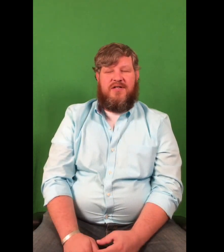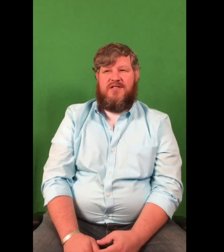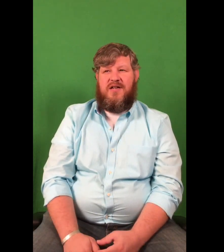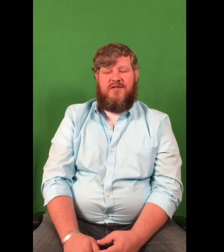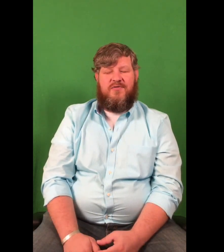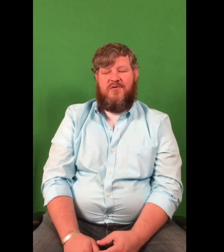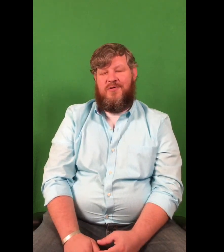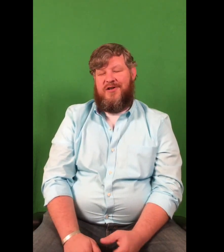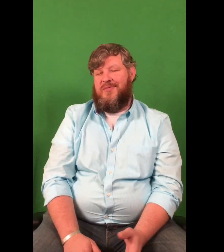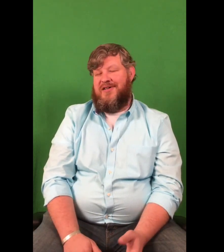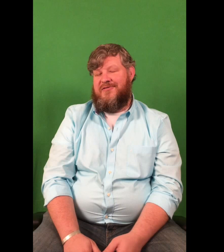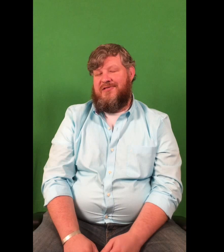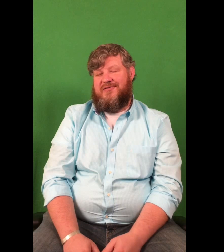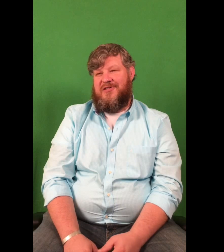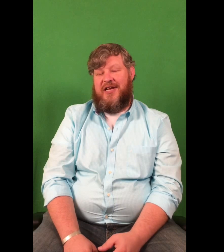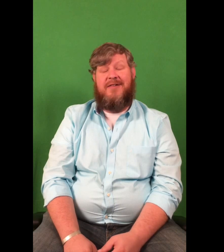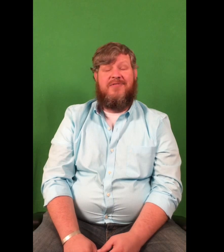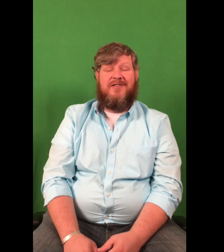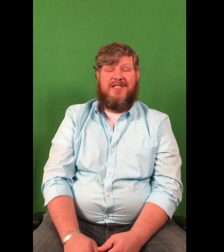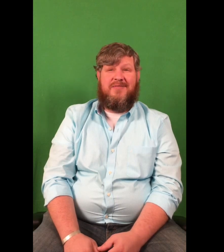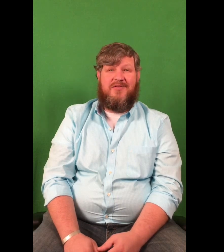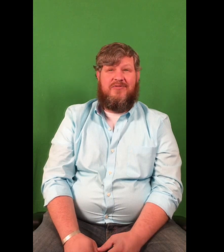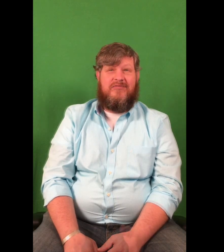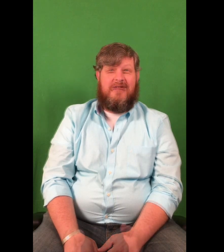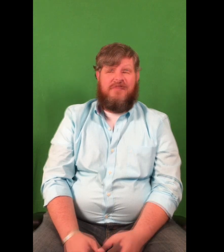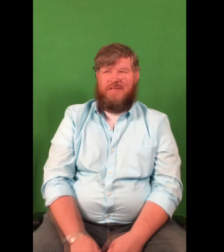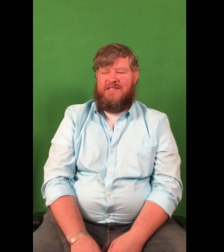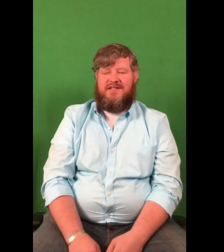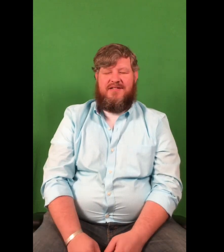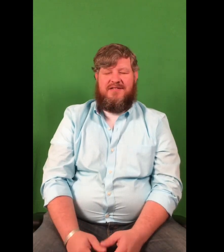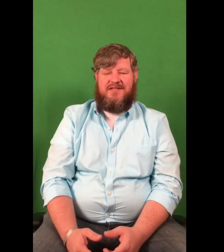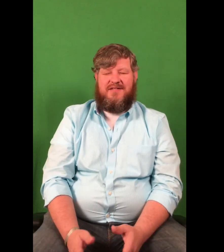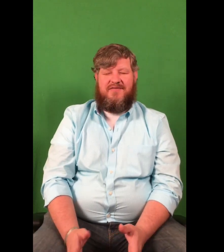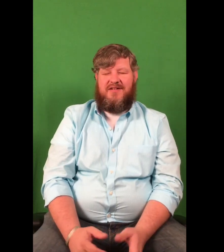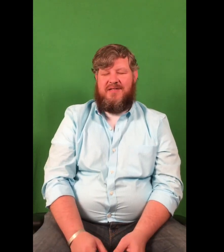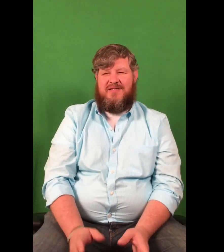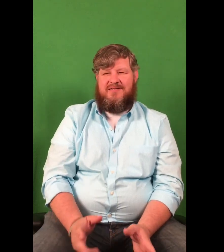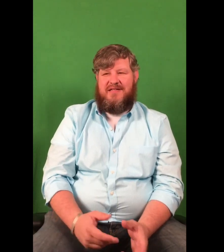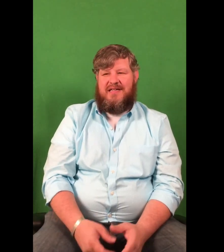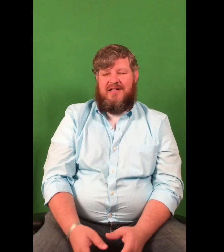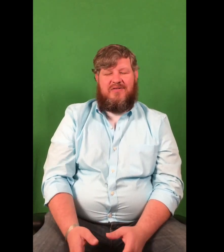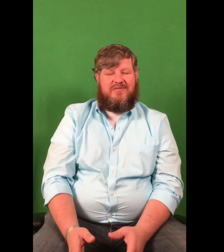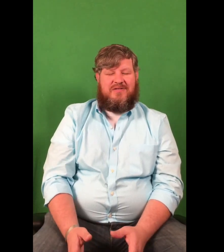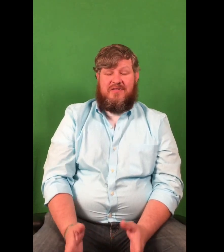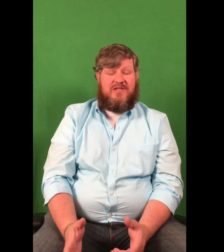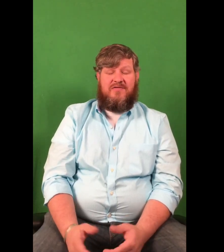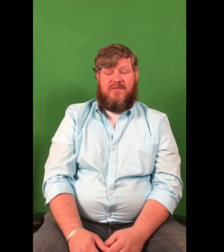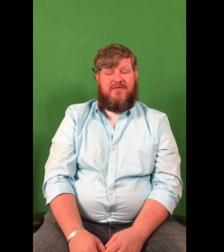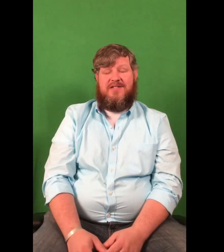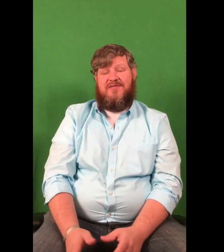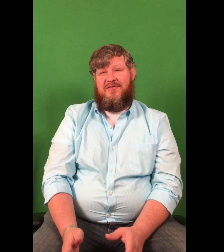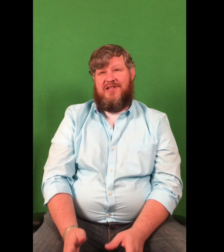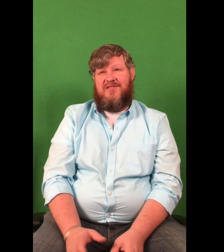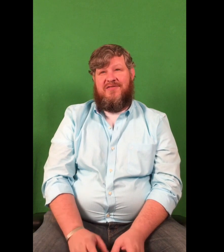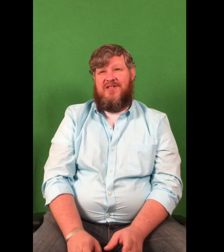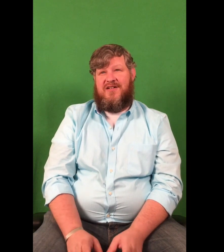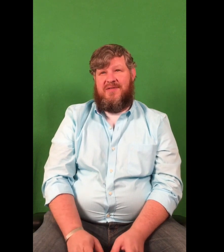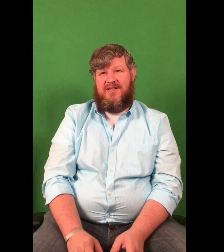that's not even going want to go by near a campfire anytime soon or a firefly. PTSD, I've thought about, you know, several of my veteran friends I've talked about